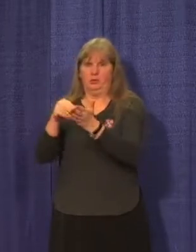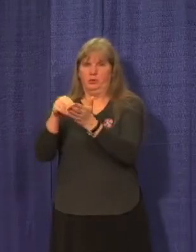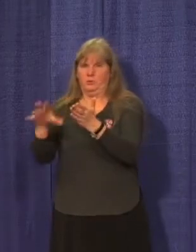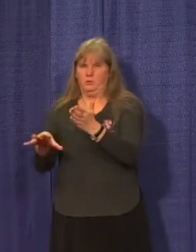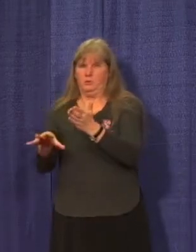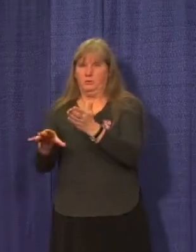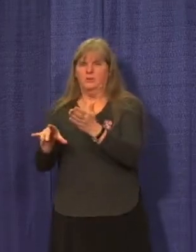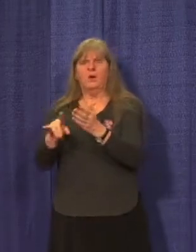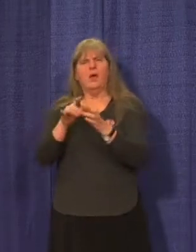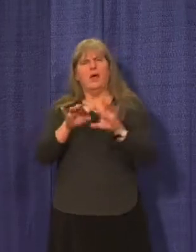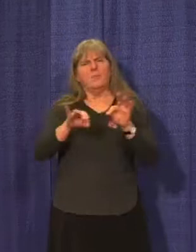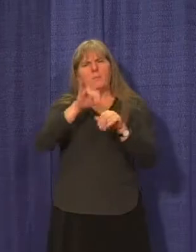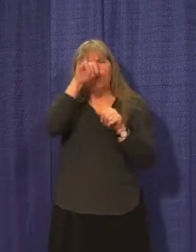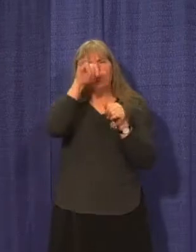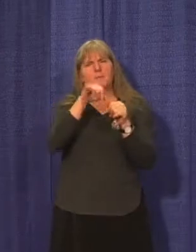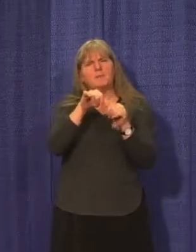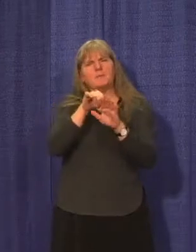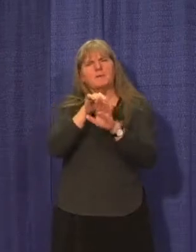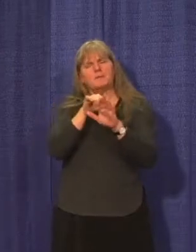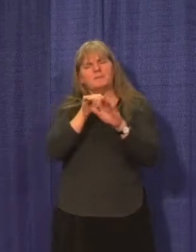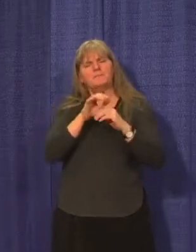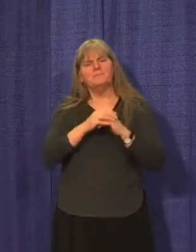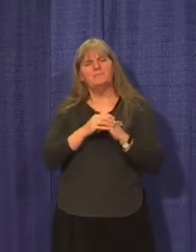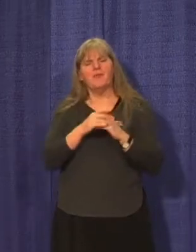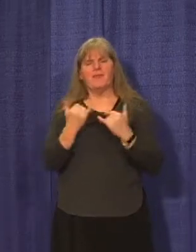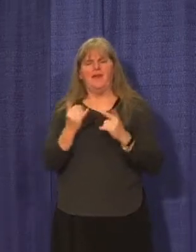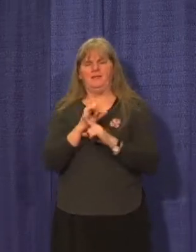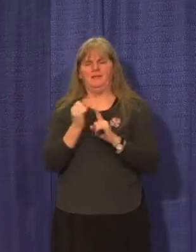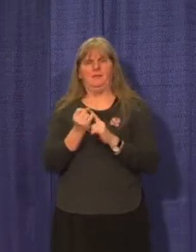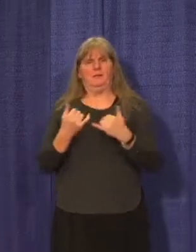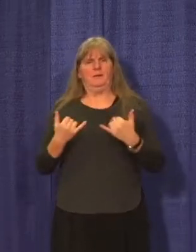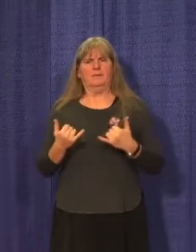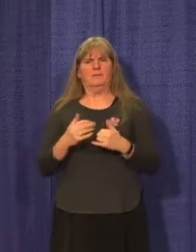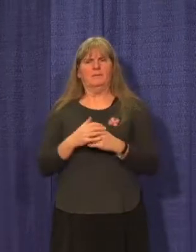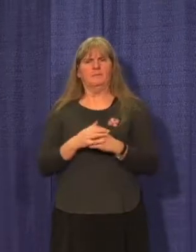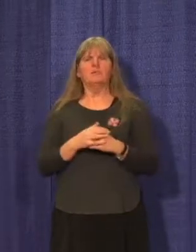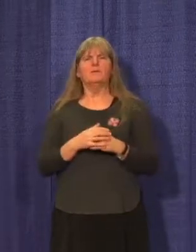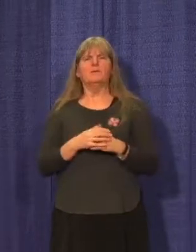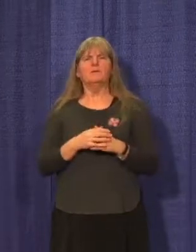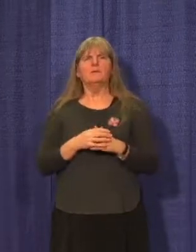reminder, that is the current situation and I think it's